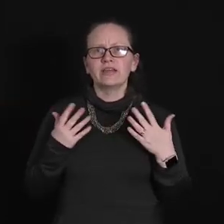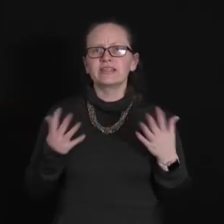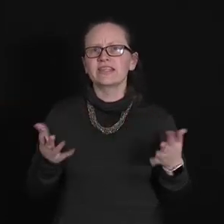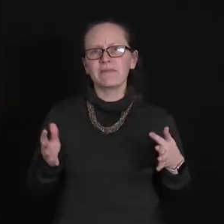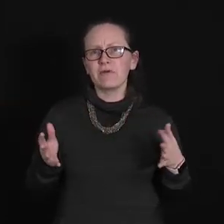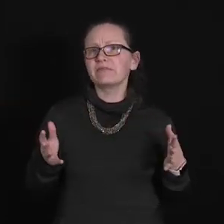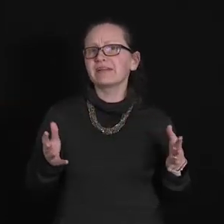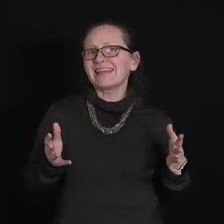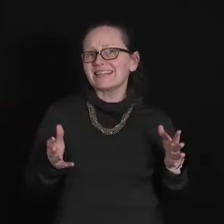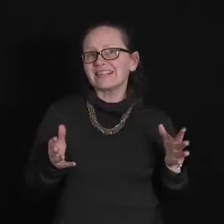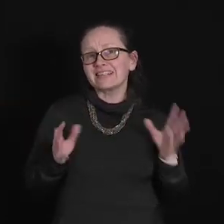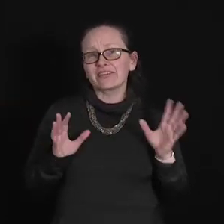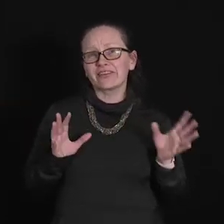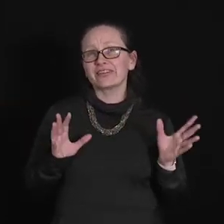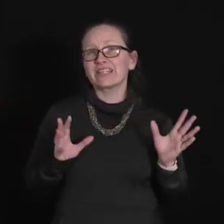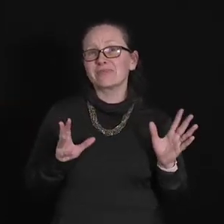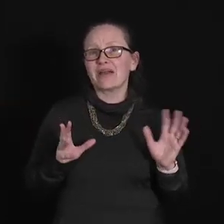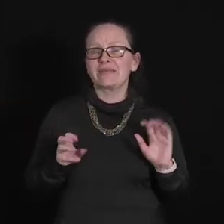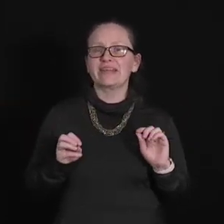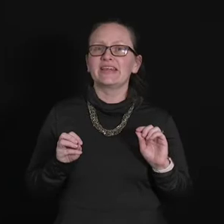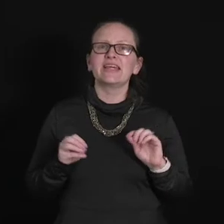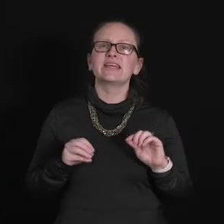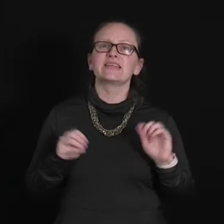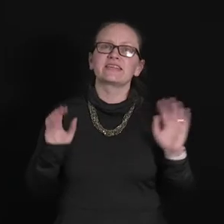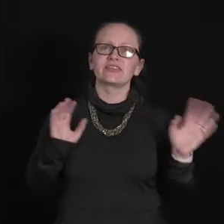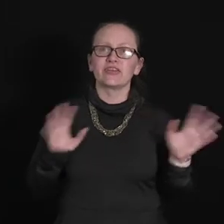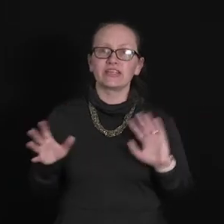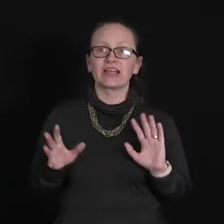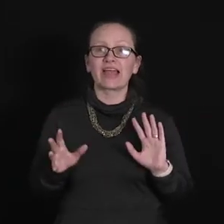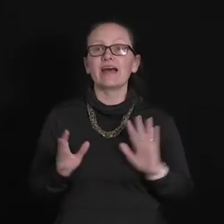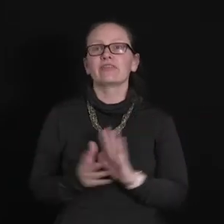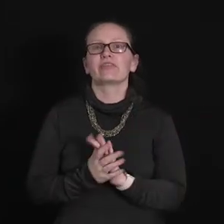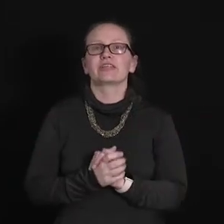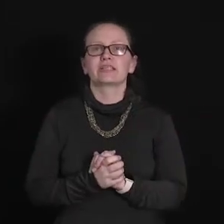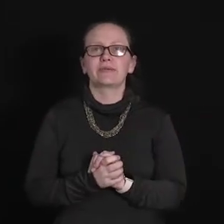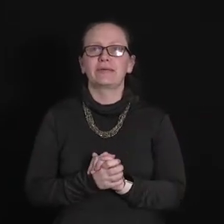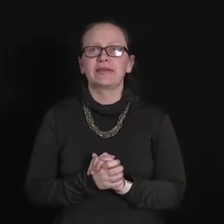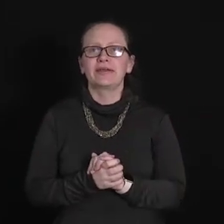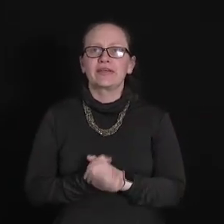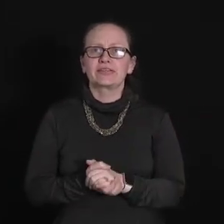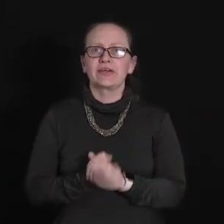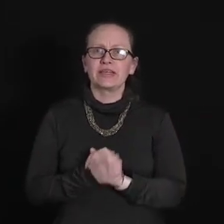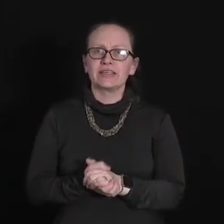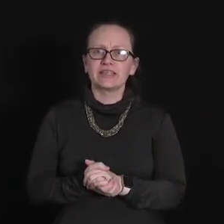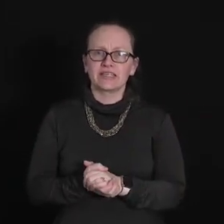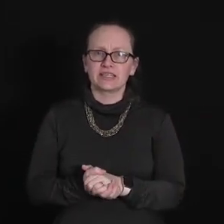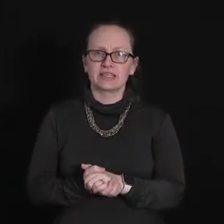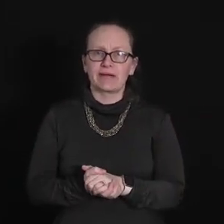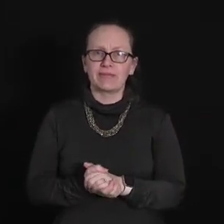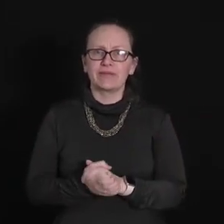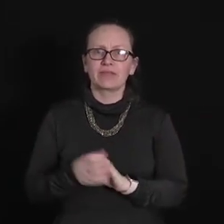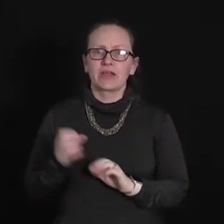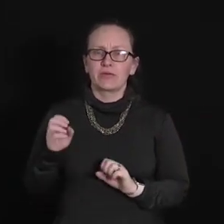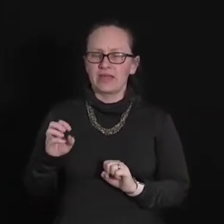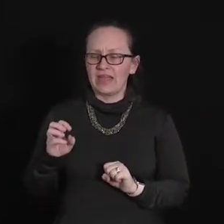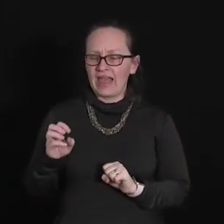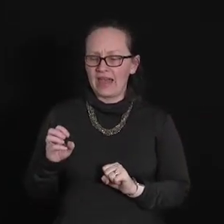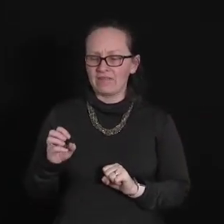somewhat related thought experiment is the Schrodinger cap thought experiment. So in this experiment we have